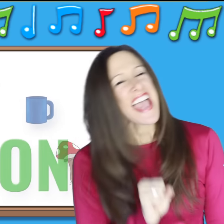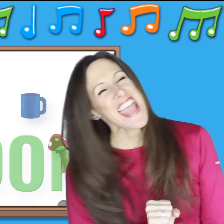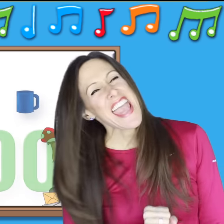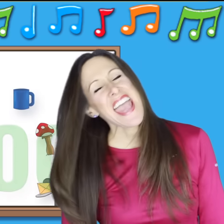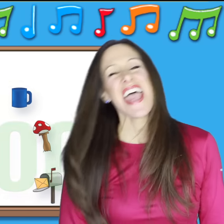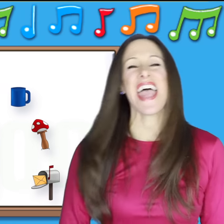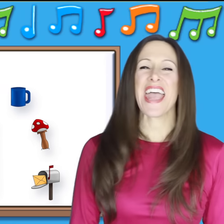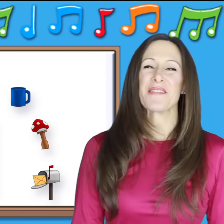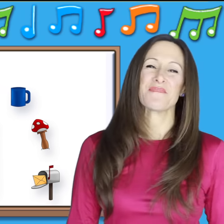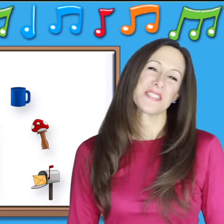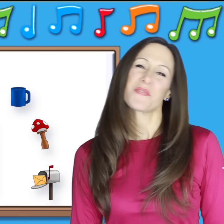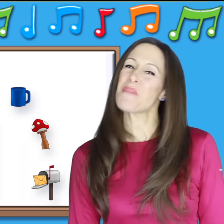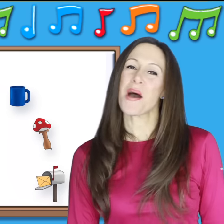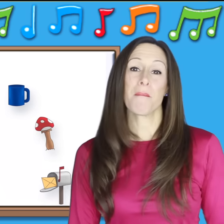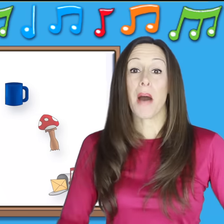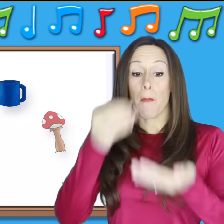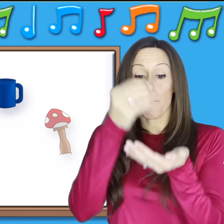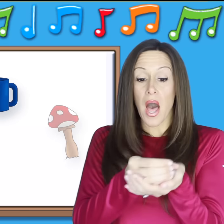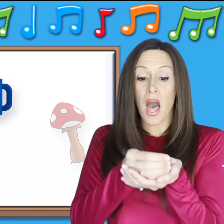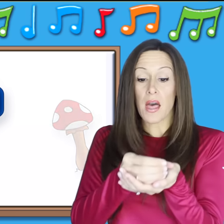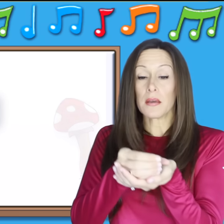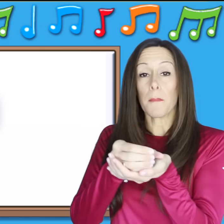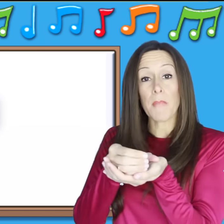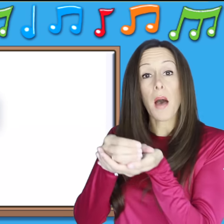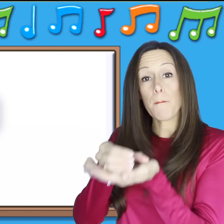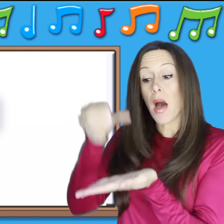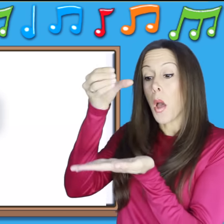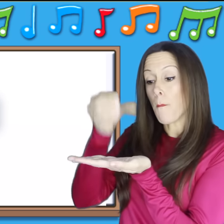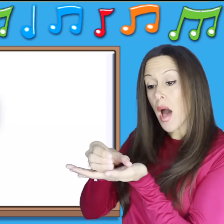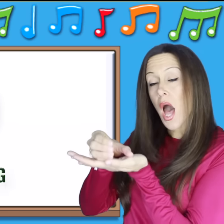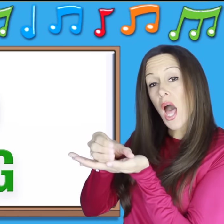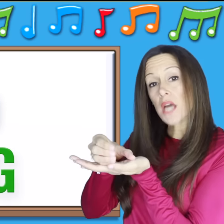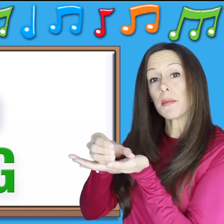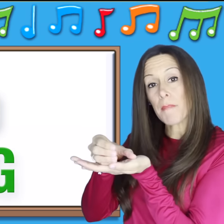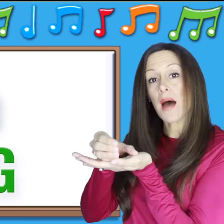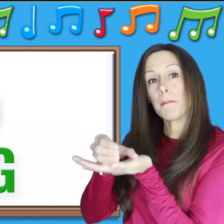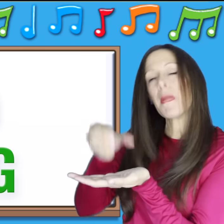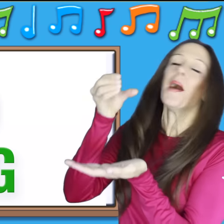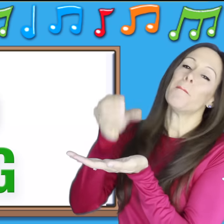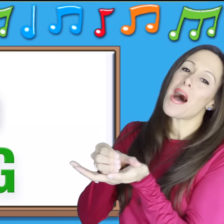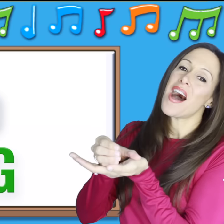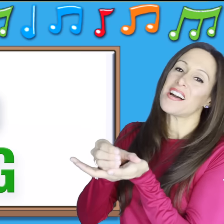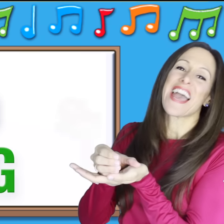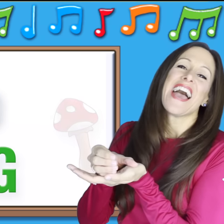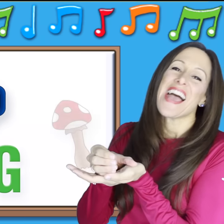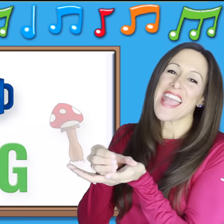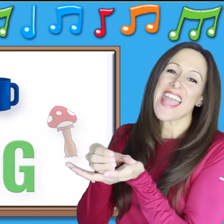M is for m-m-mug, m-m-mug, m-m-mug M